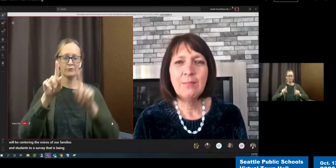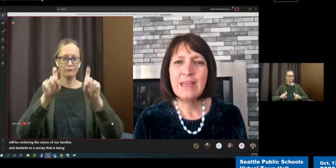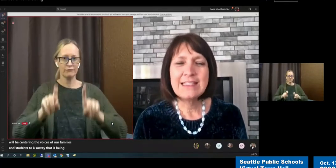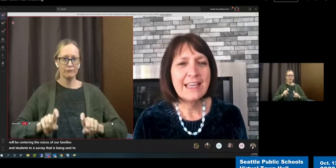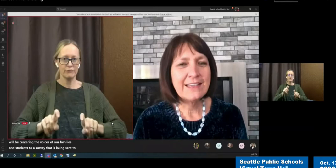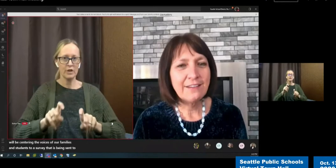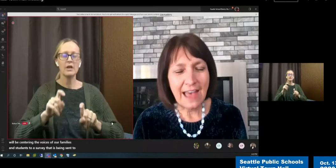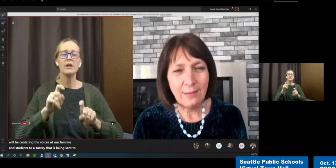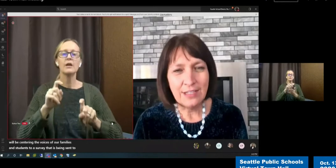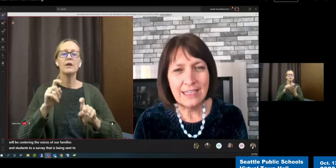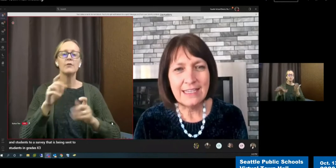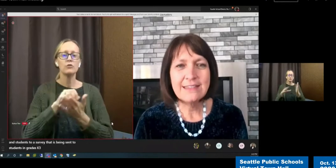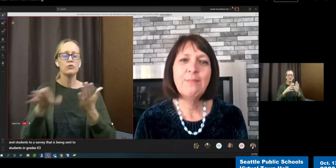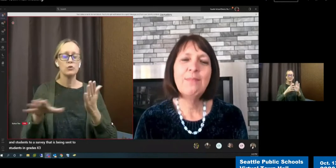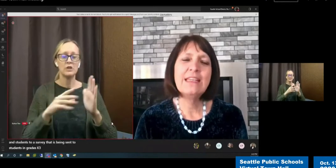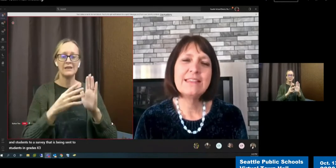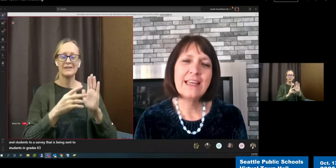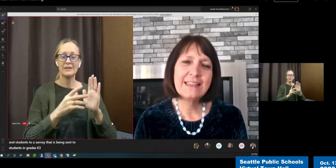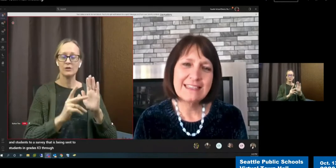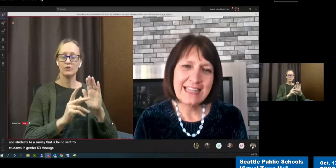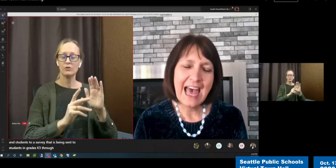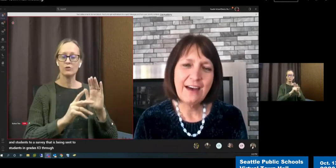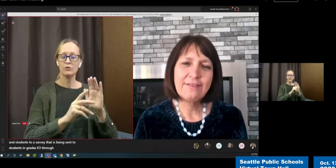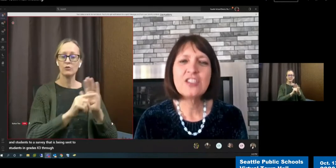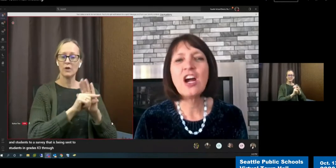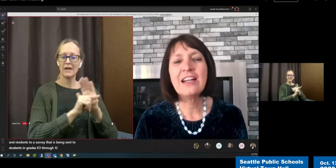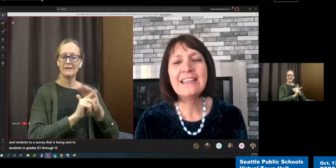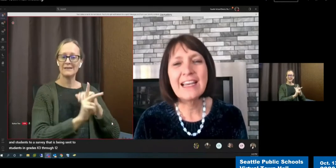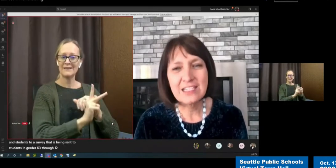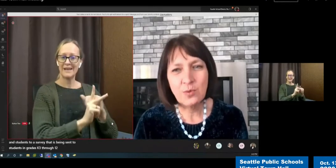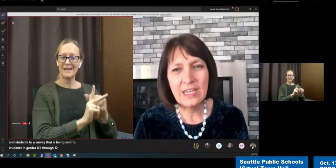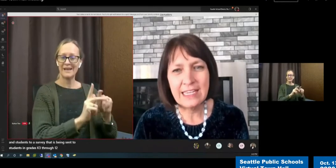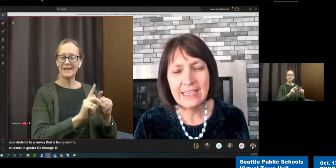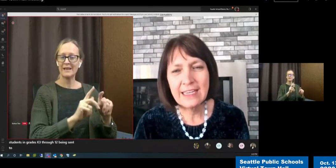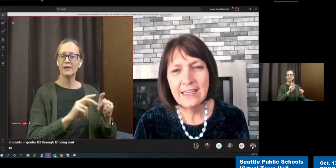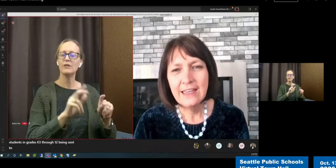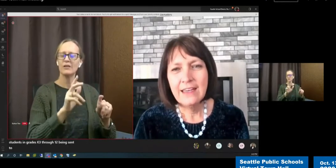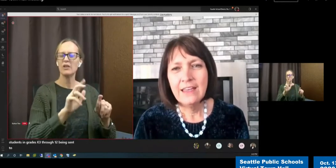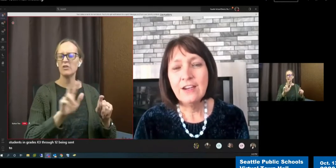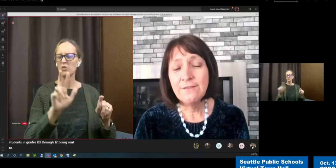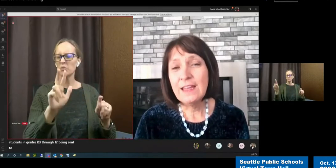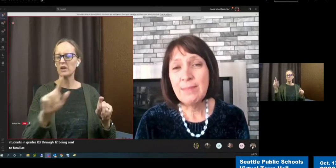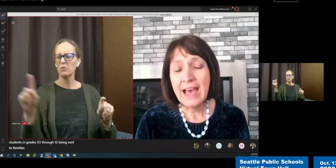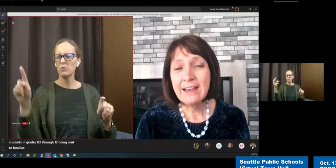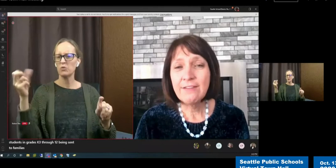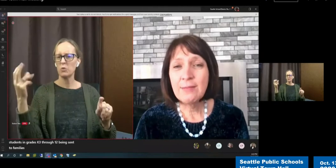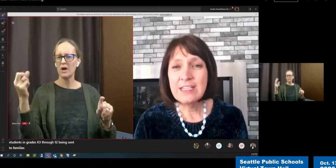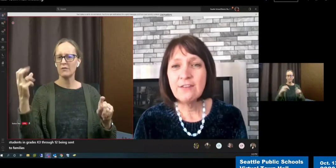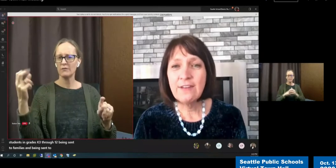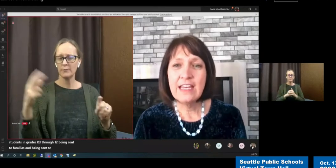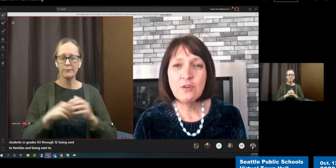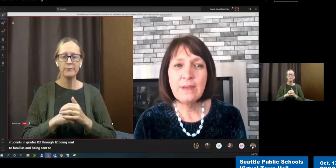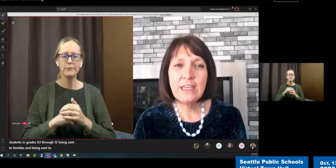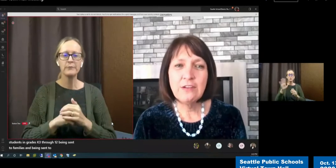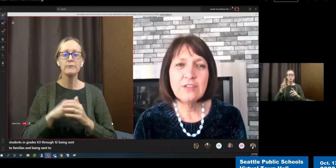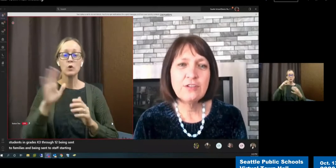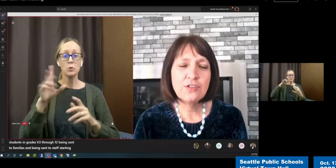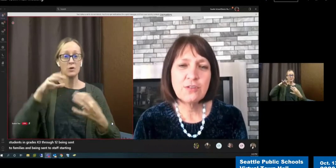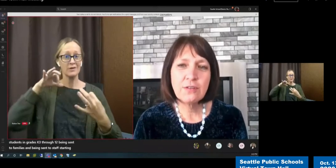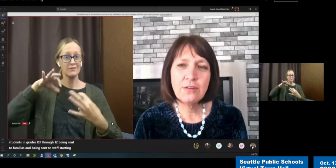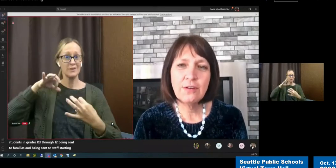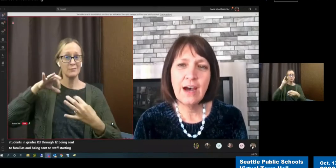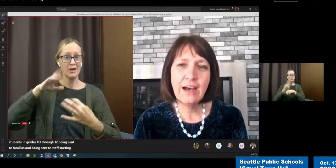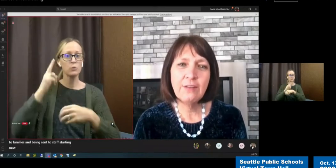being sent to families and being sent to staff starting next week. Your feedback from these surveys will be used